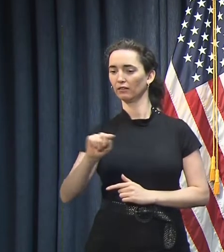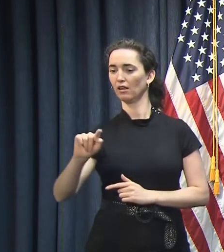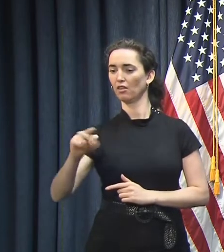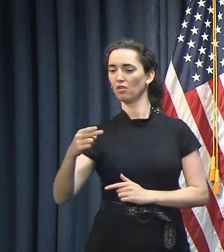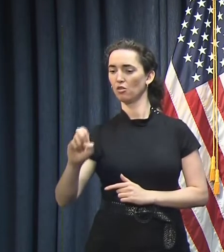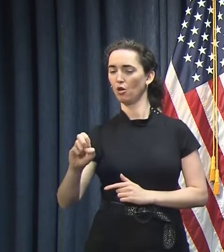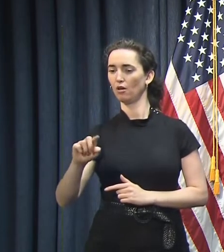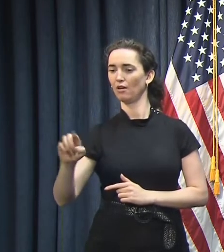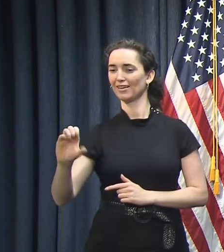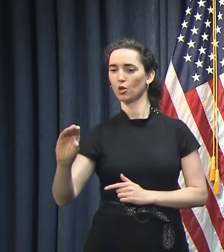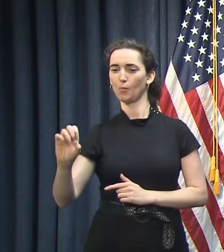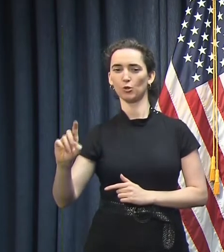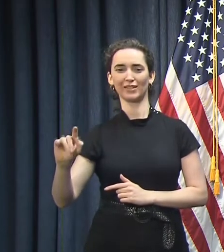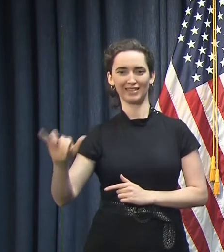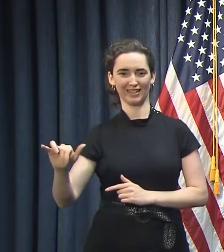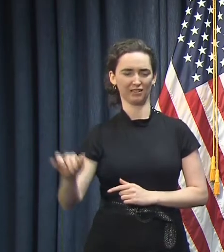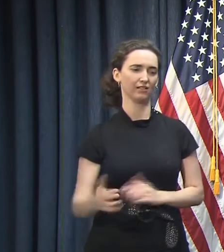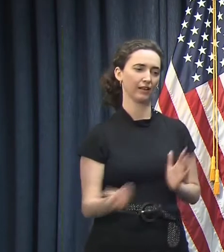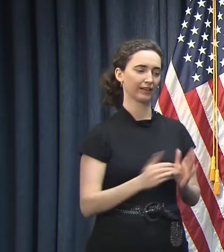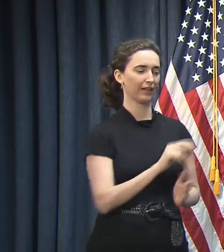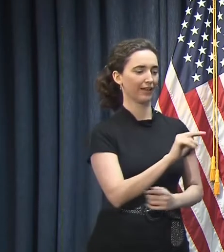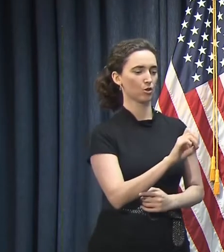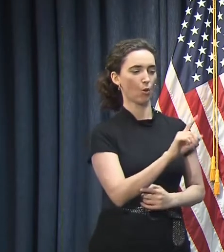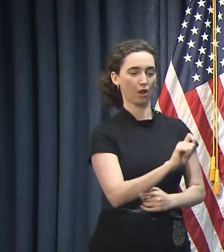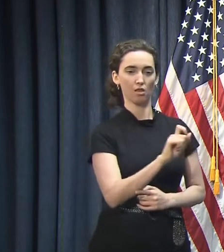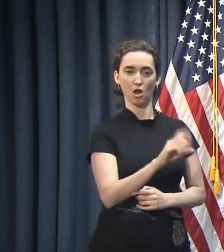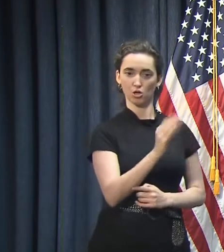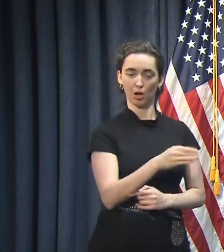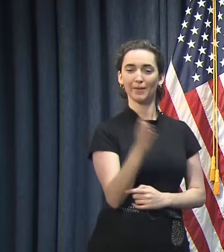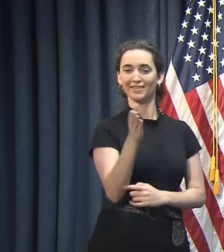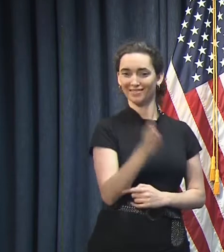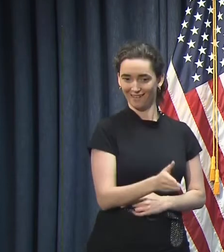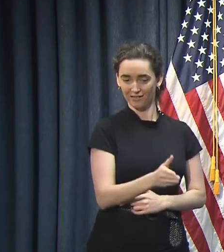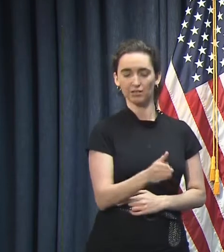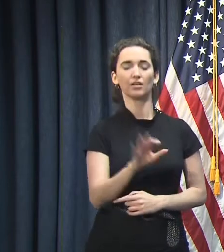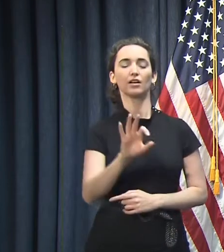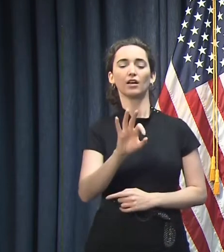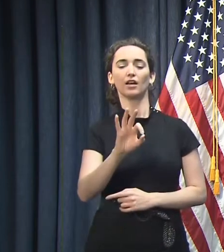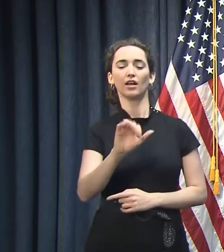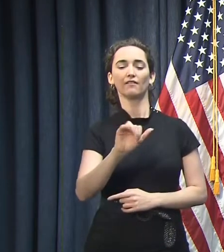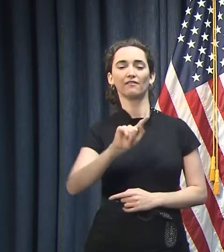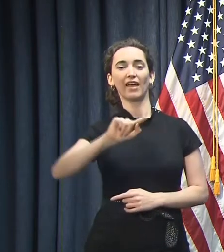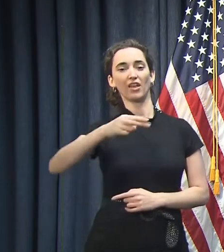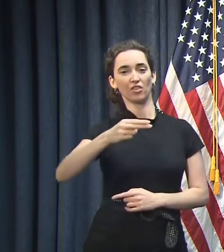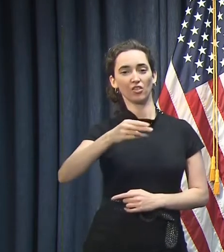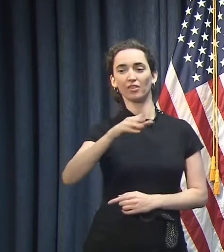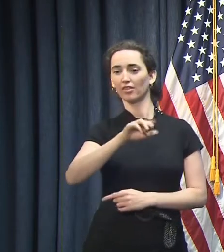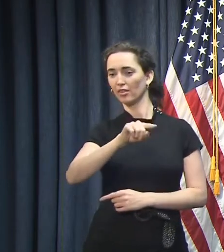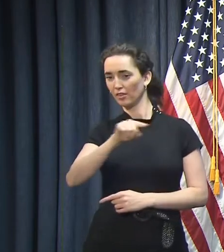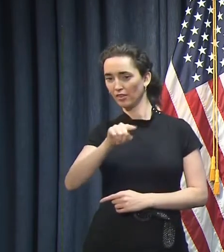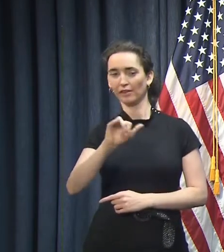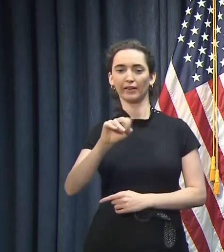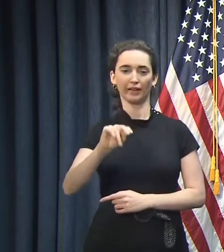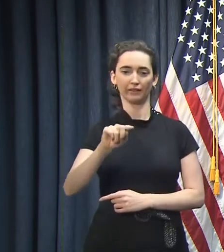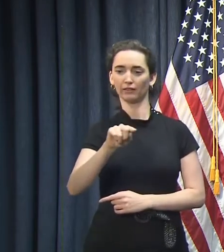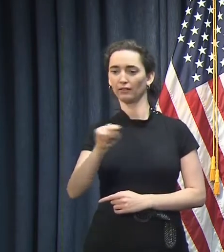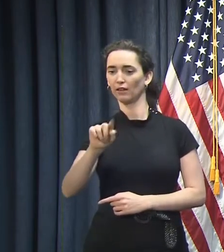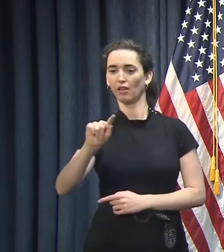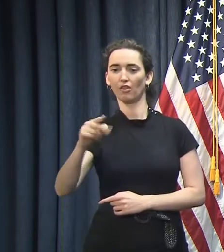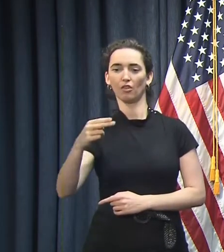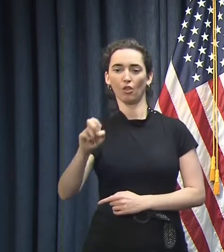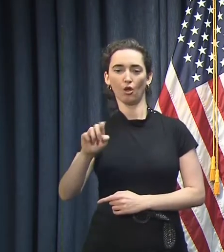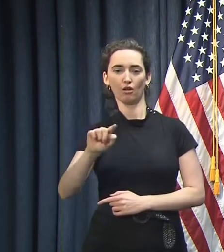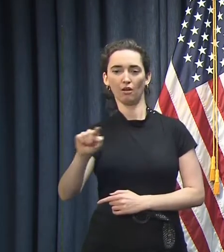.com slash faith in the community. And that's also where churches would go in order to register on that directory